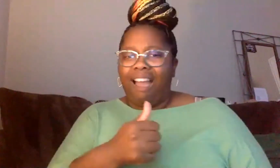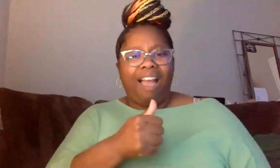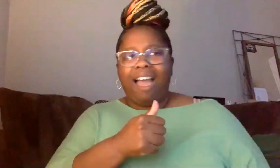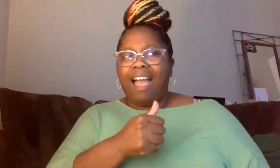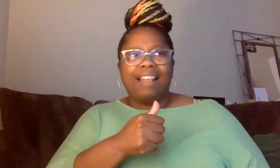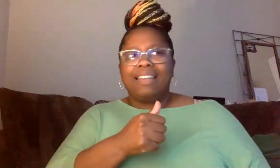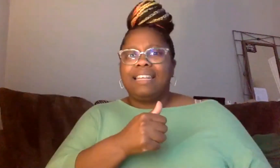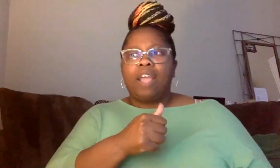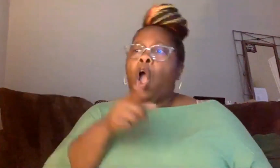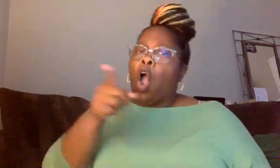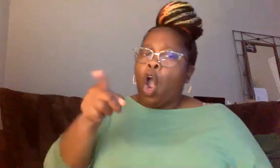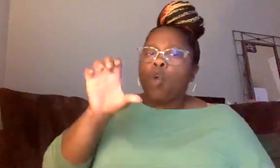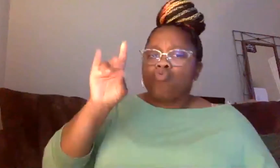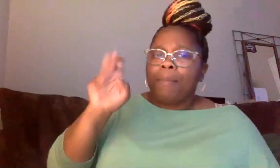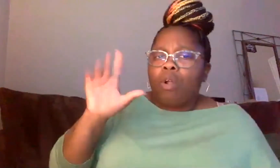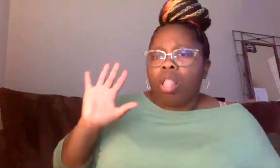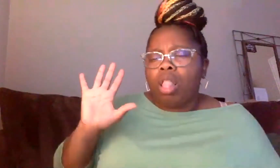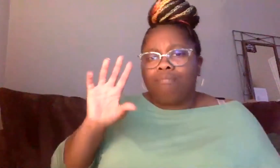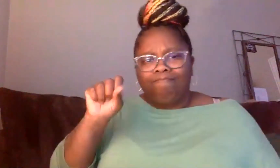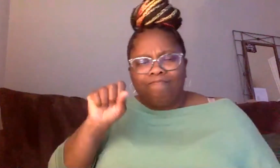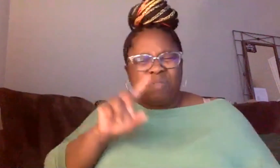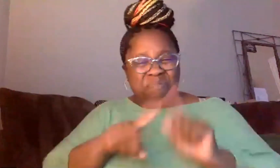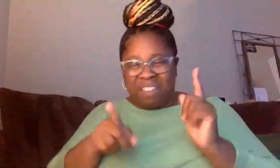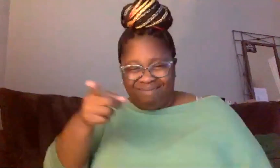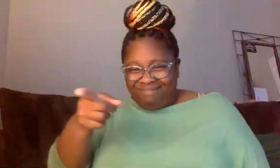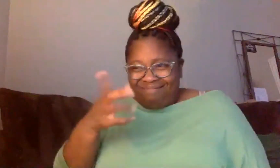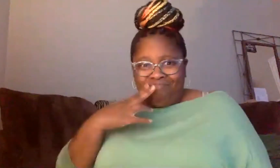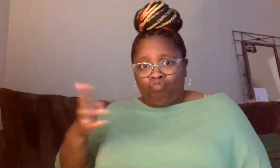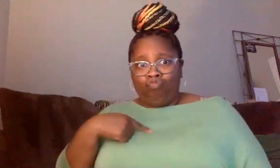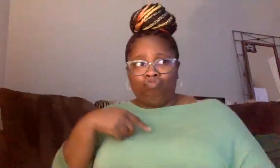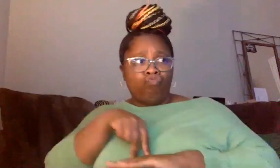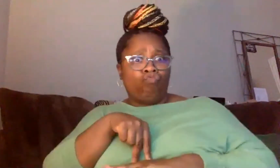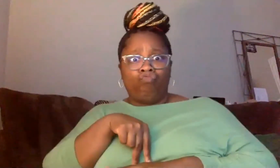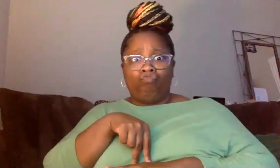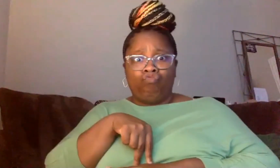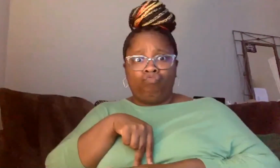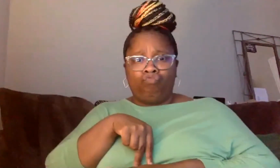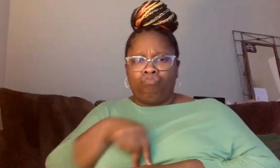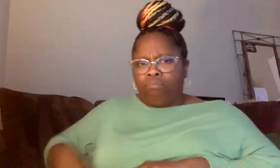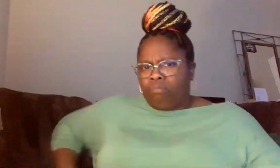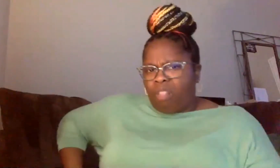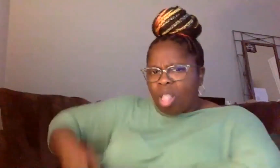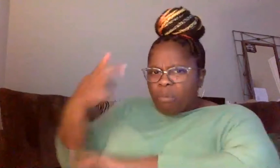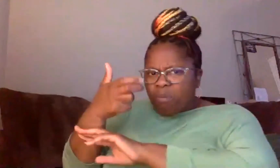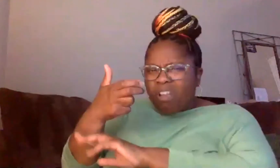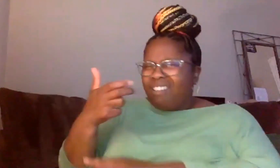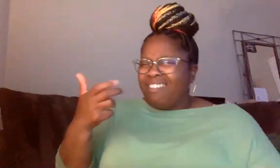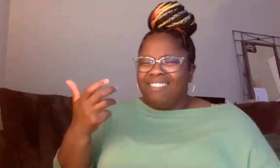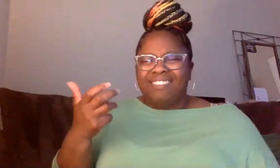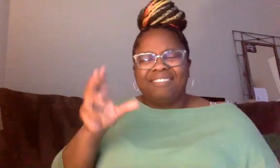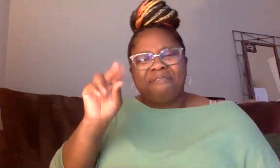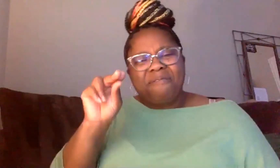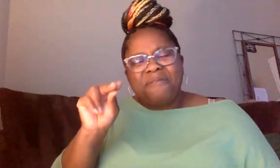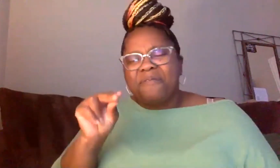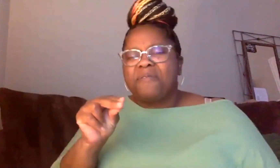within this whole world. Because if that's the case, then there will be more criminals that are being incarcerated, more criminals that are being